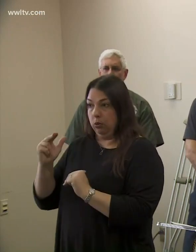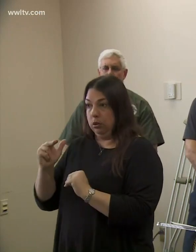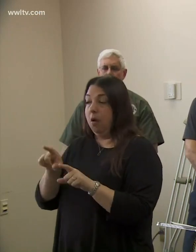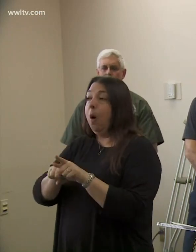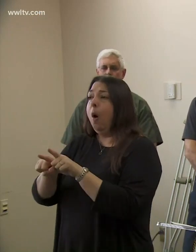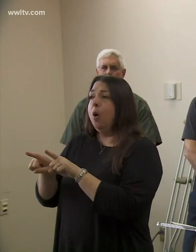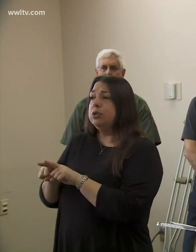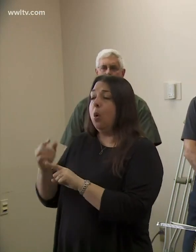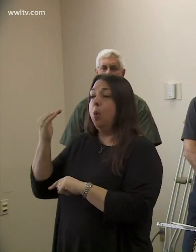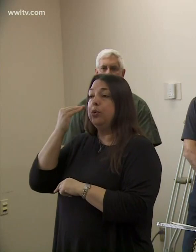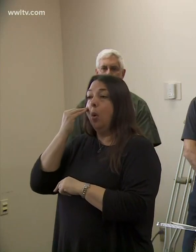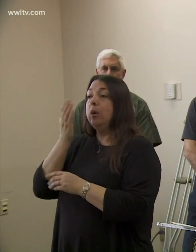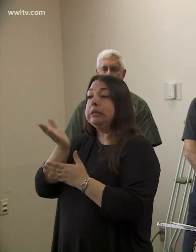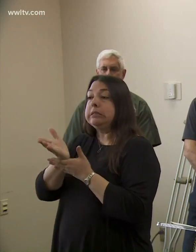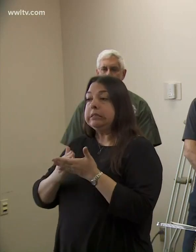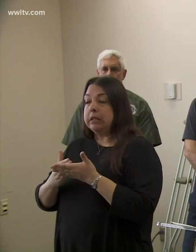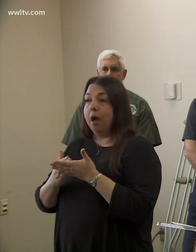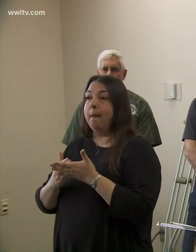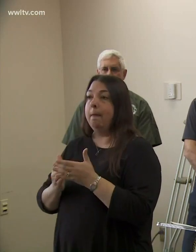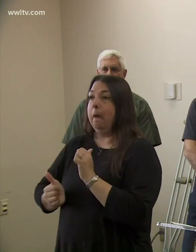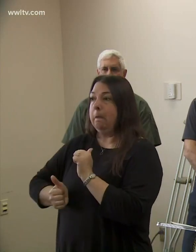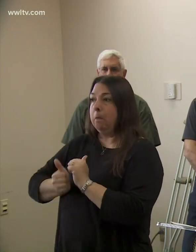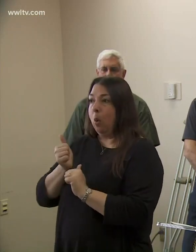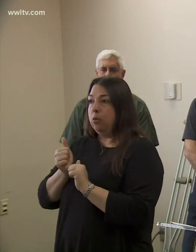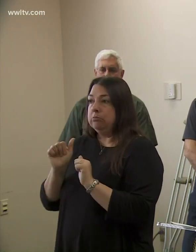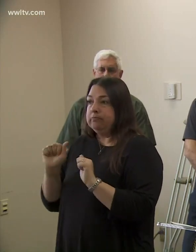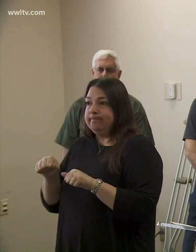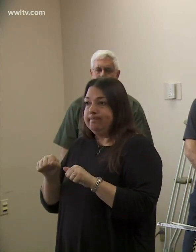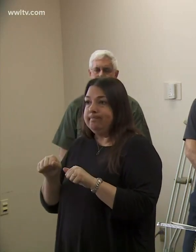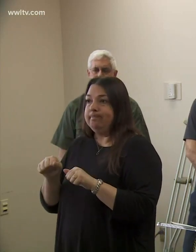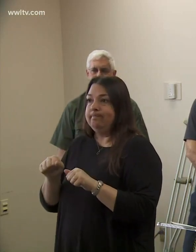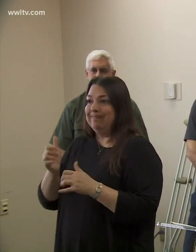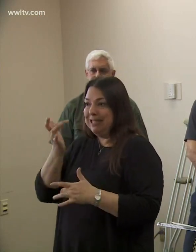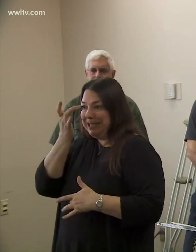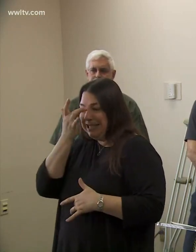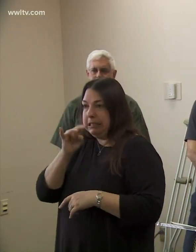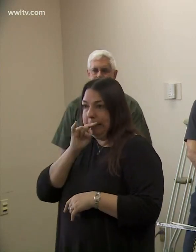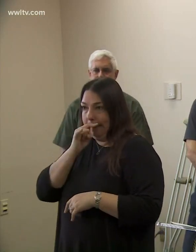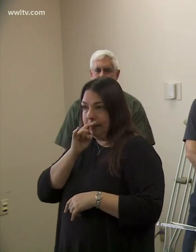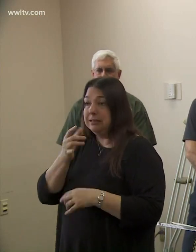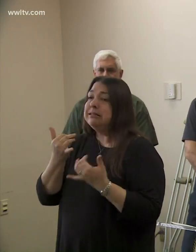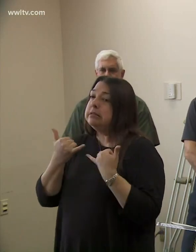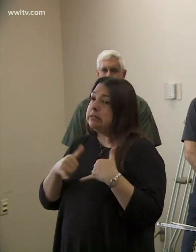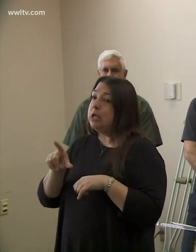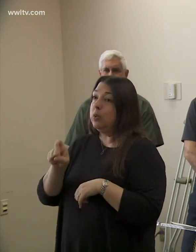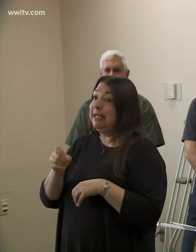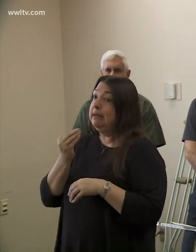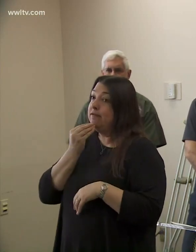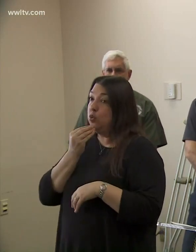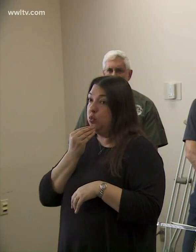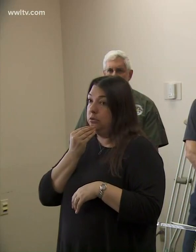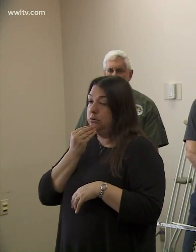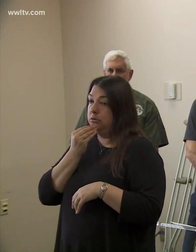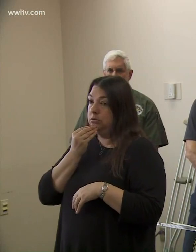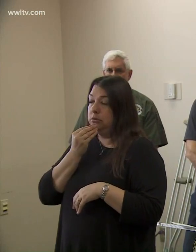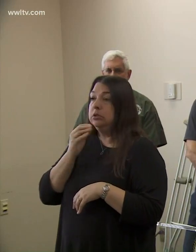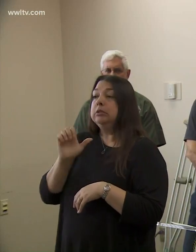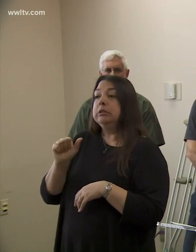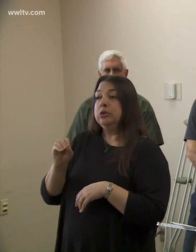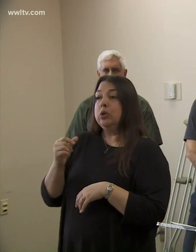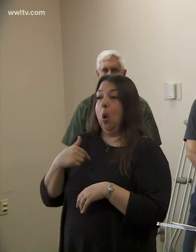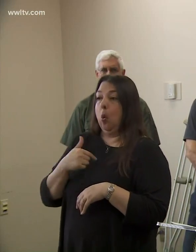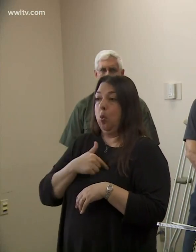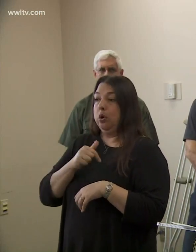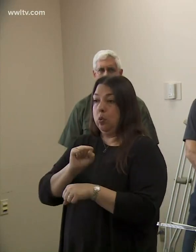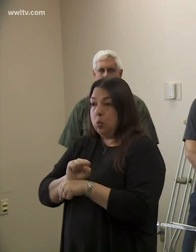Uh, also knowing that some of our most vulnerable, uh, students are, will still need meals, uh, during the day. So we're